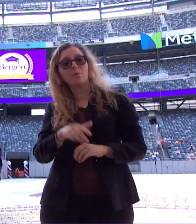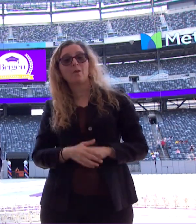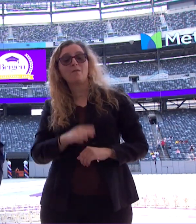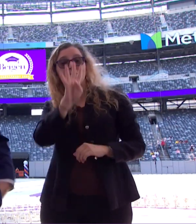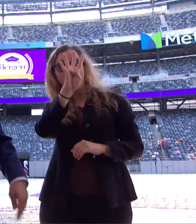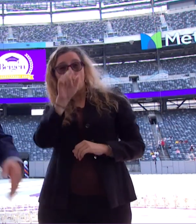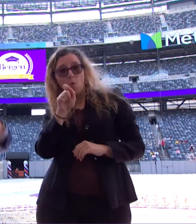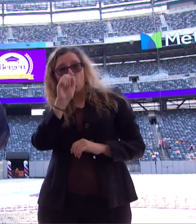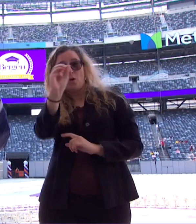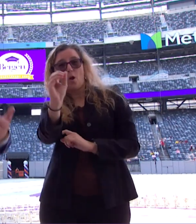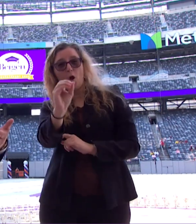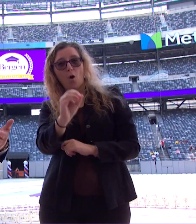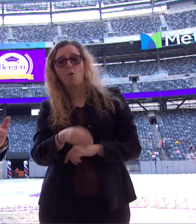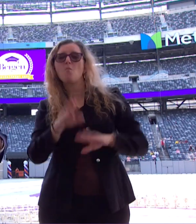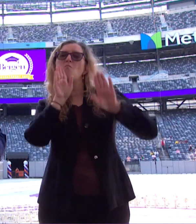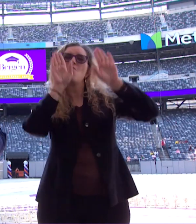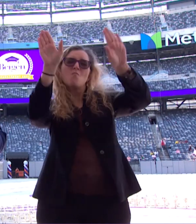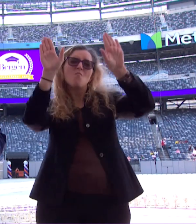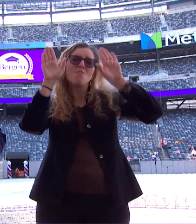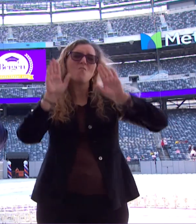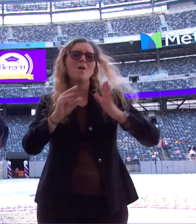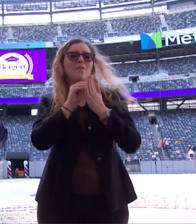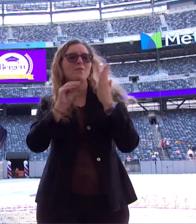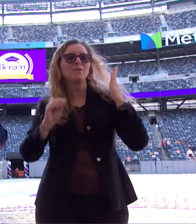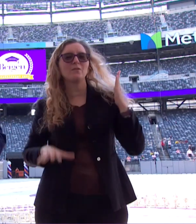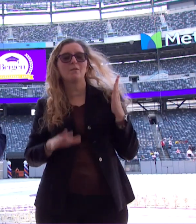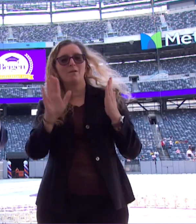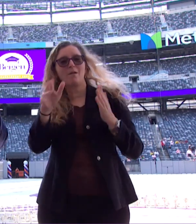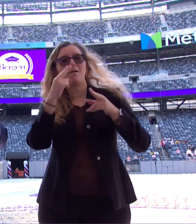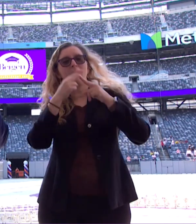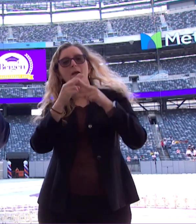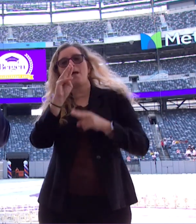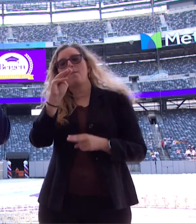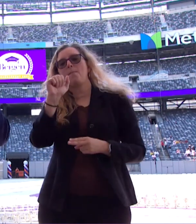4.0. She is a wonderful student. Her name is Mana